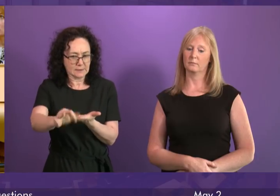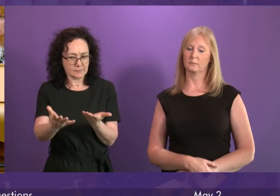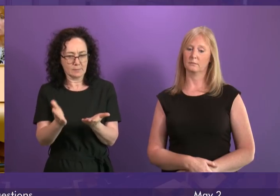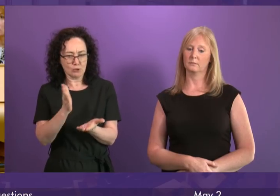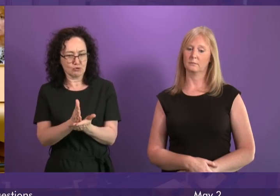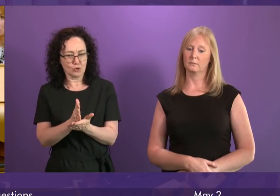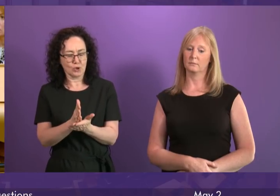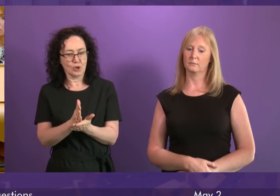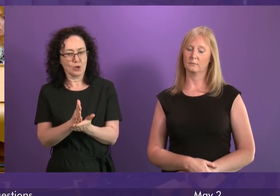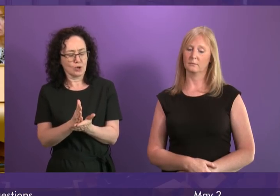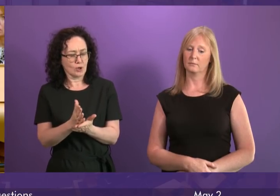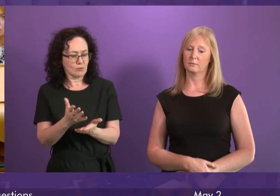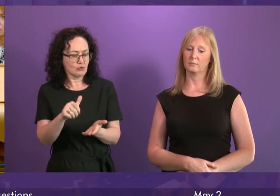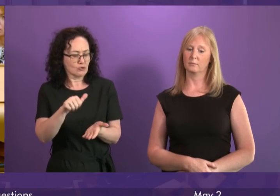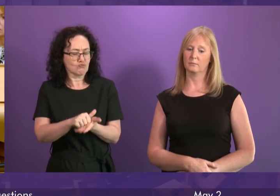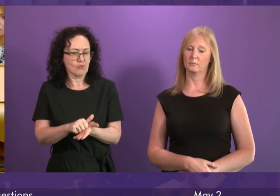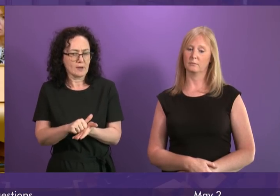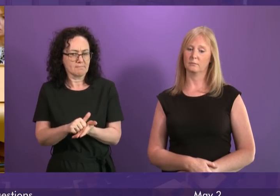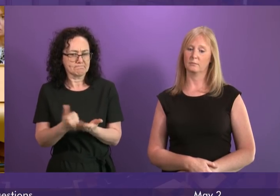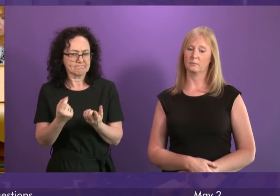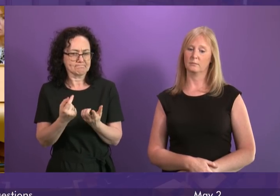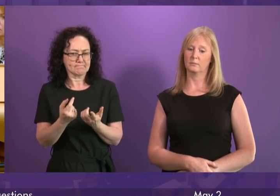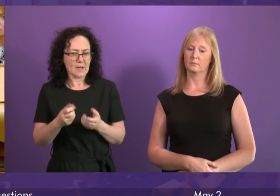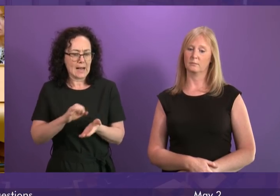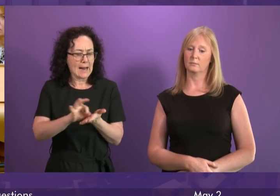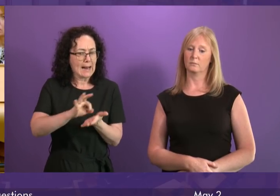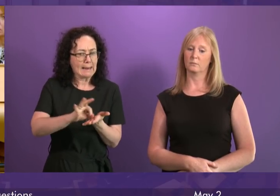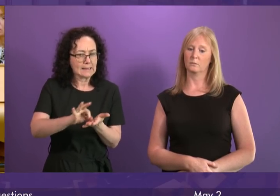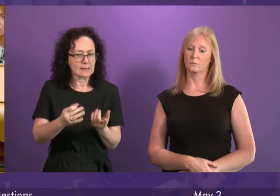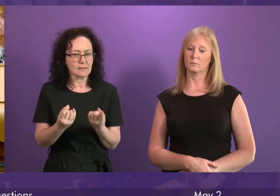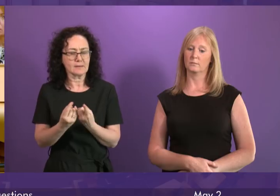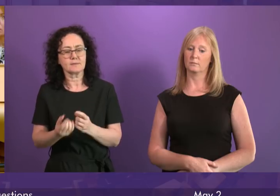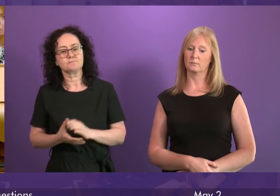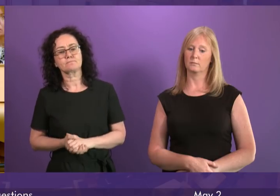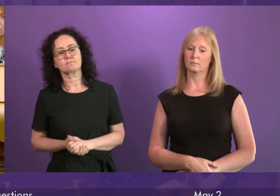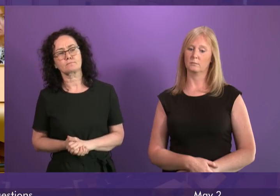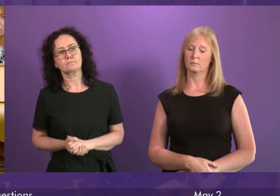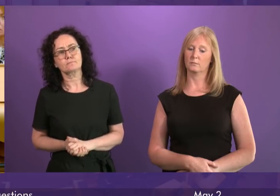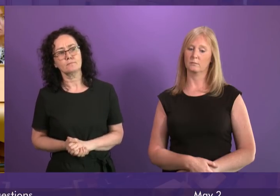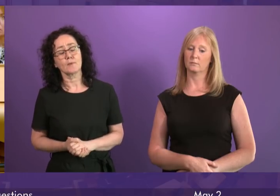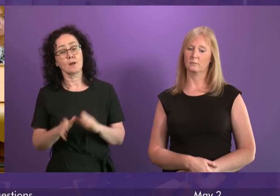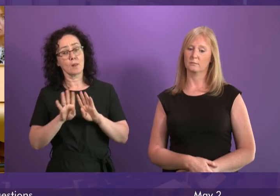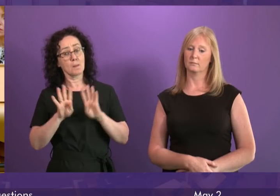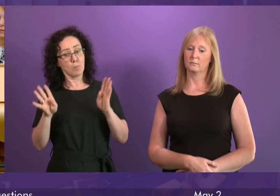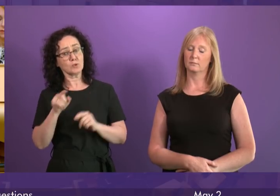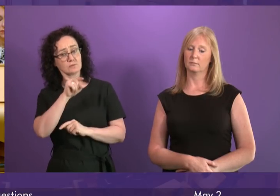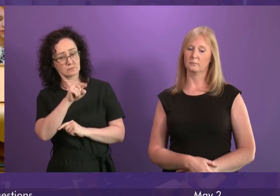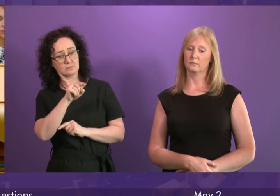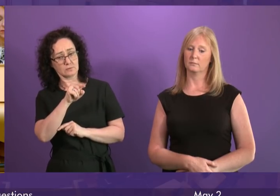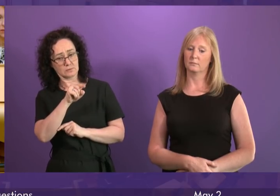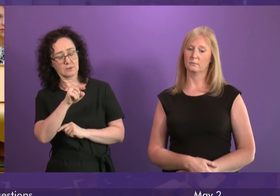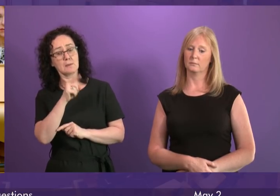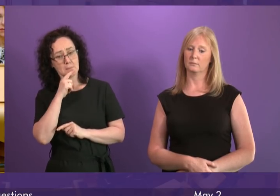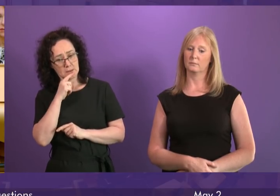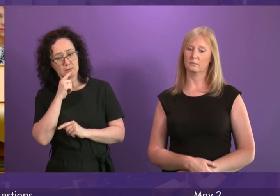with the recommended products for this type of incident. The steps that were taken by the Board to manage this where appropriate staff have been reminded to keep the